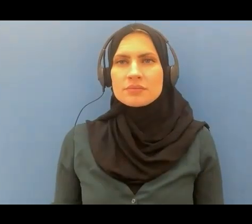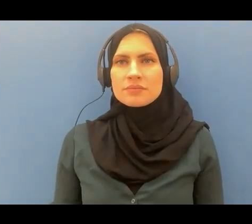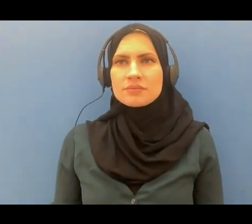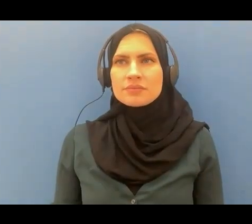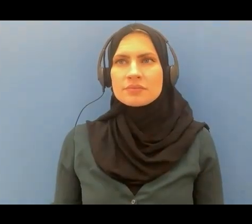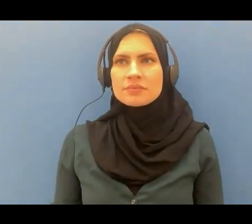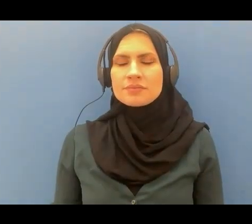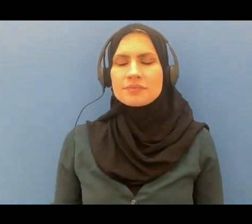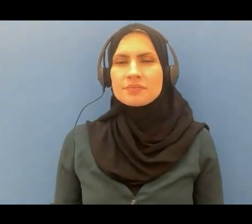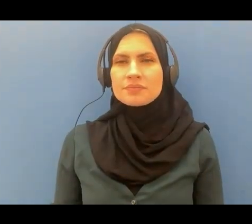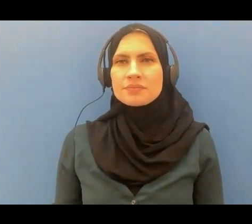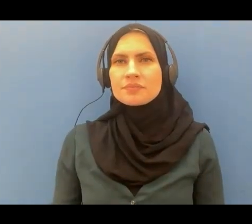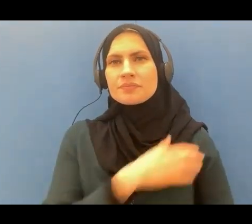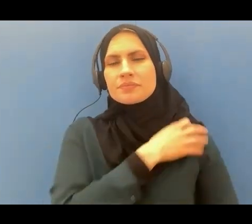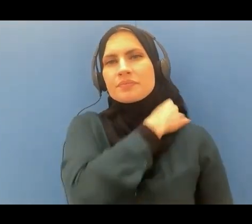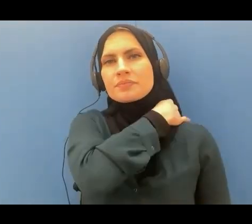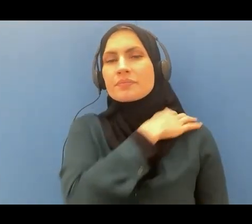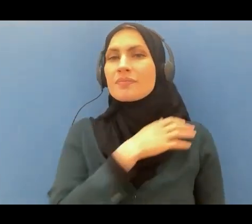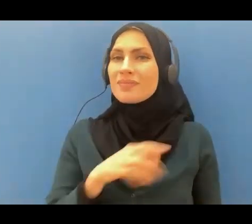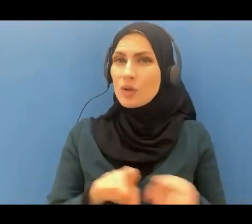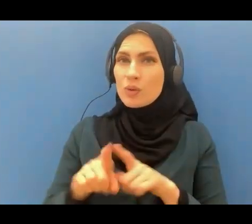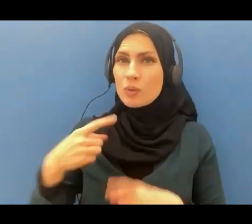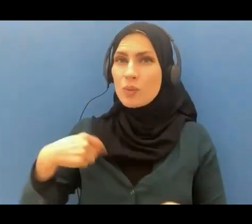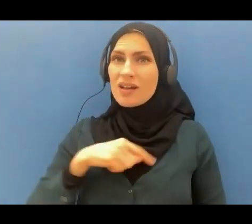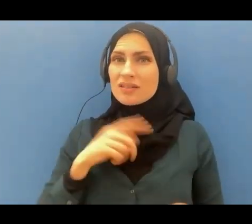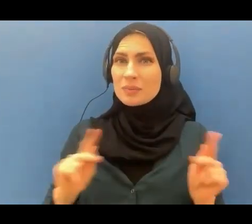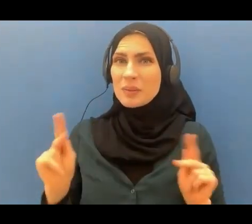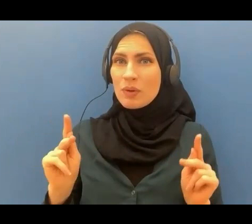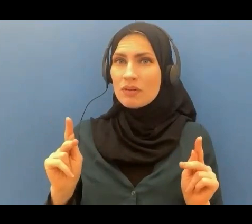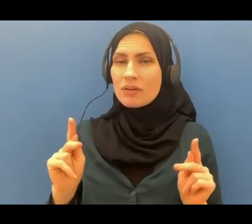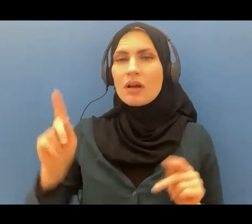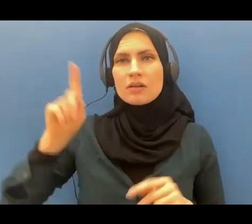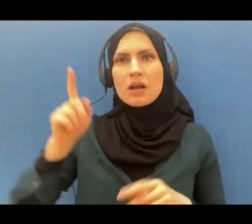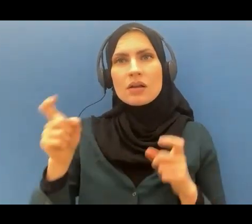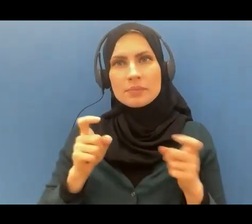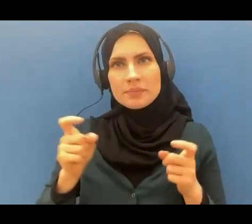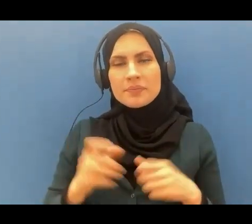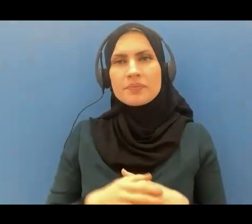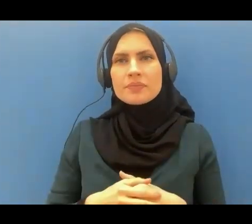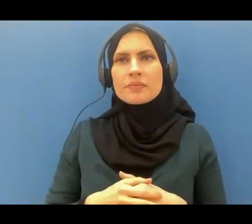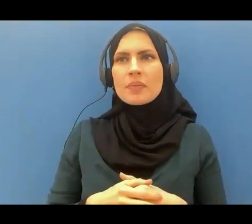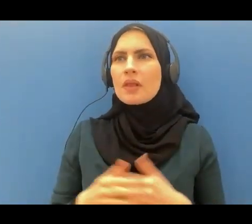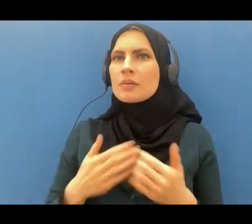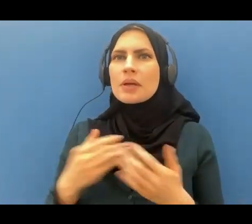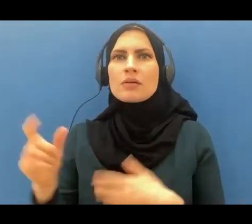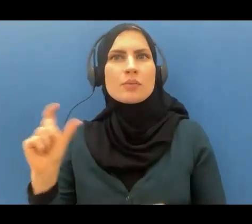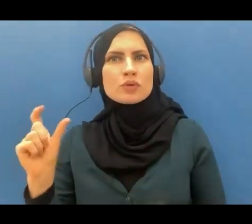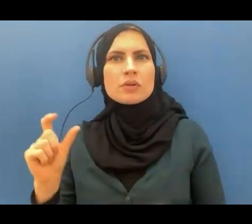us people Muslims and disbelievers alike we are